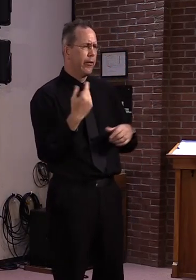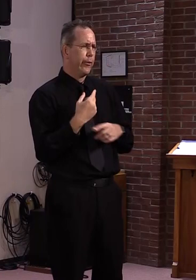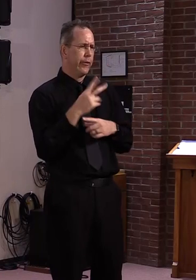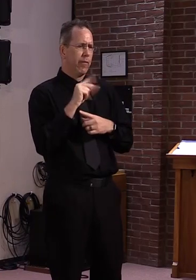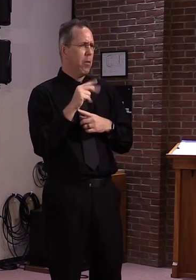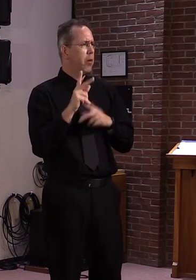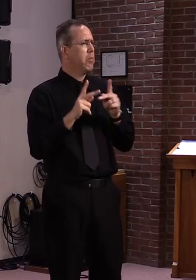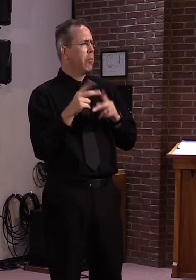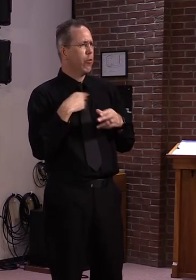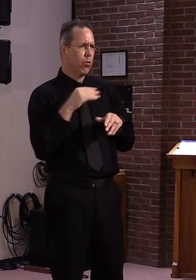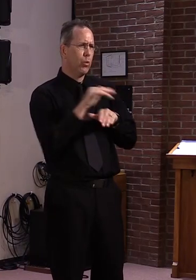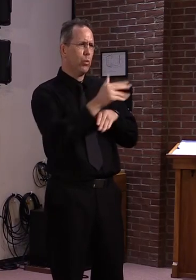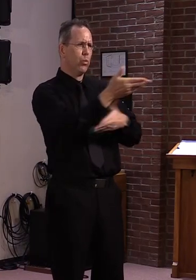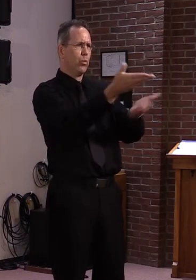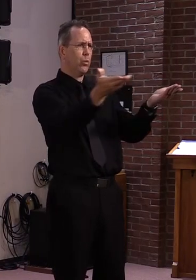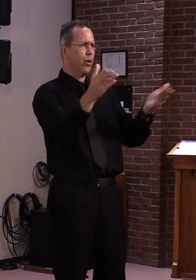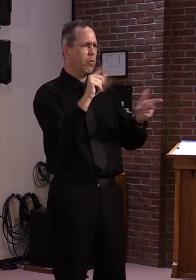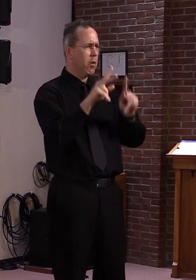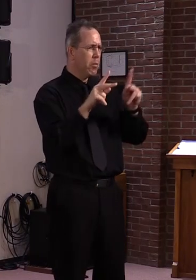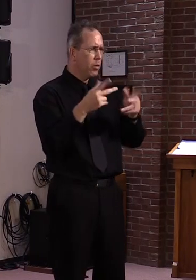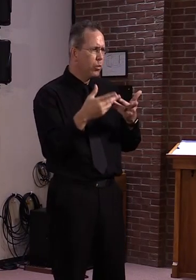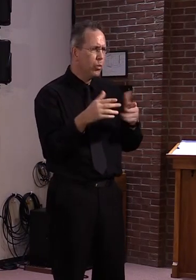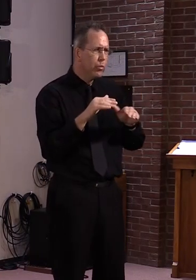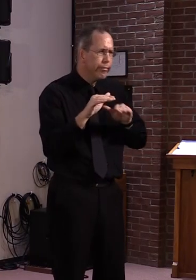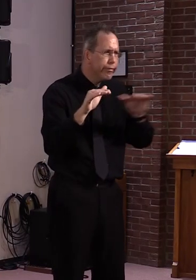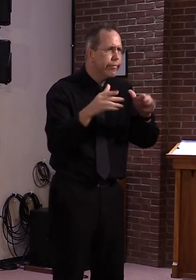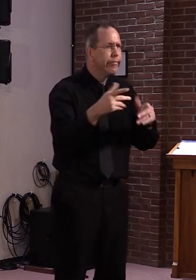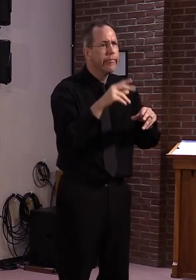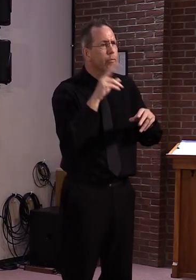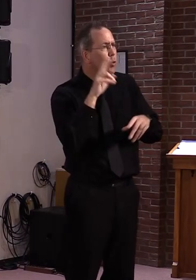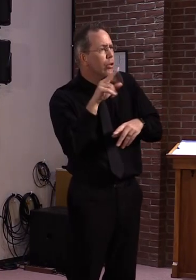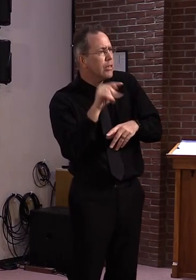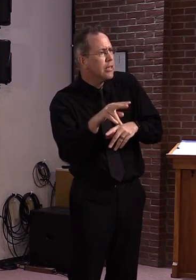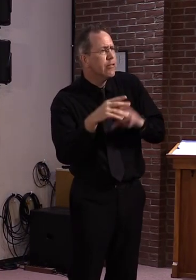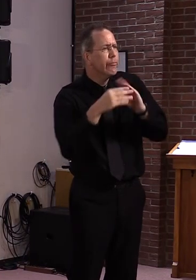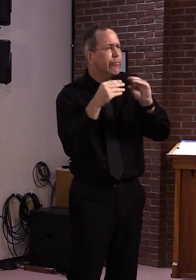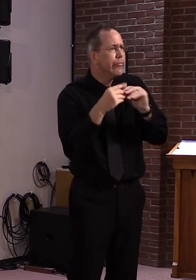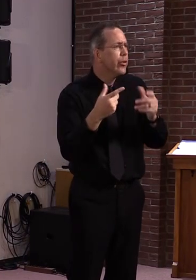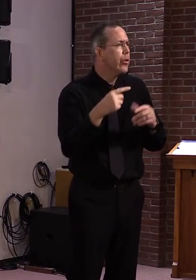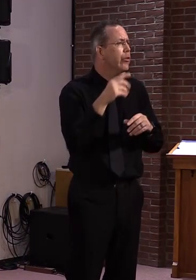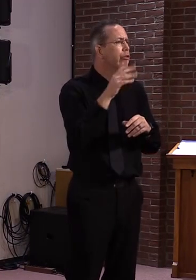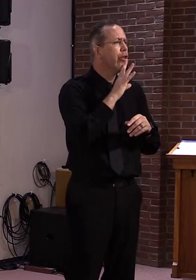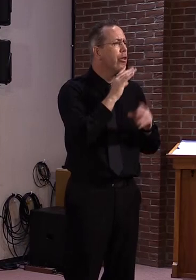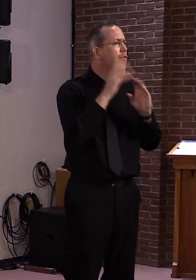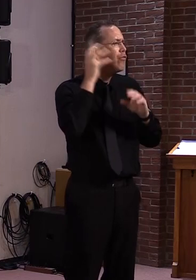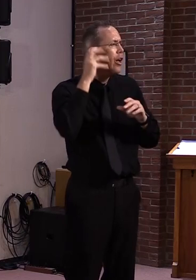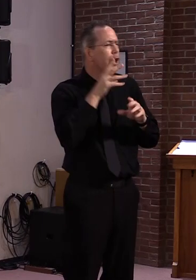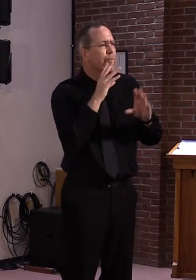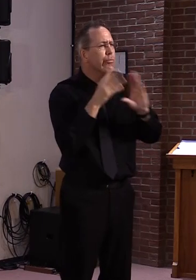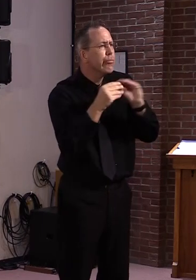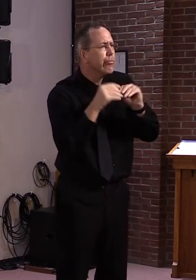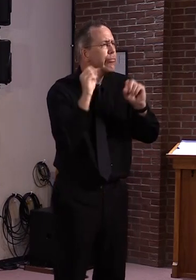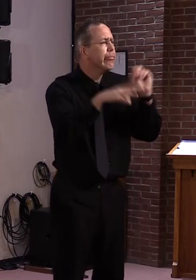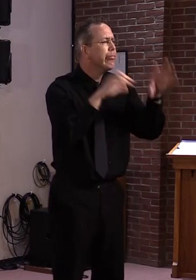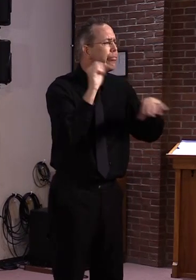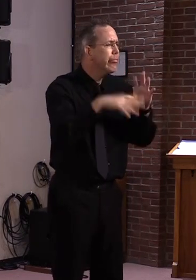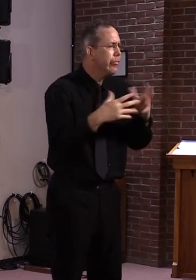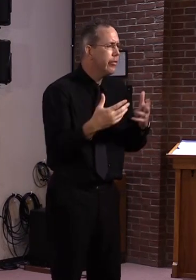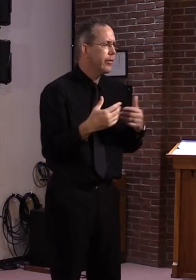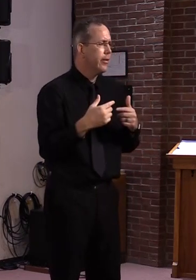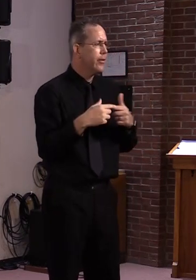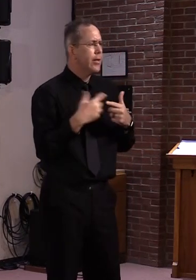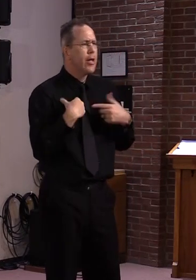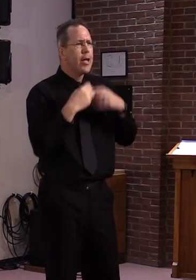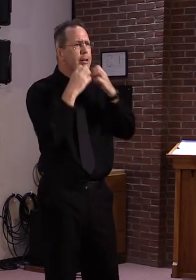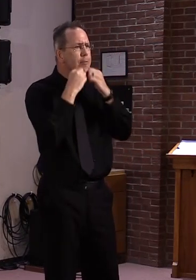Vermonters about the various aspects of wearing a mask when to wear a mask